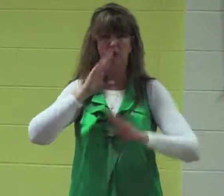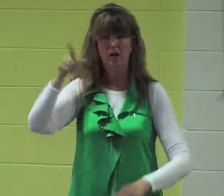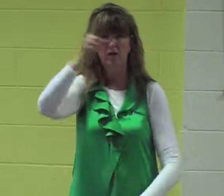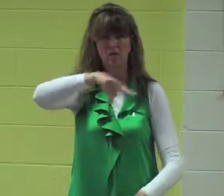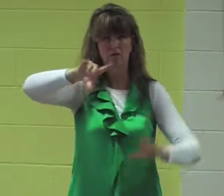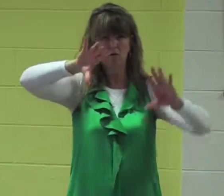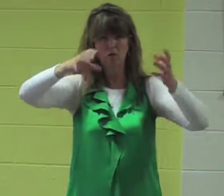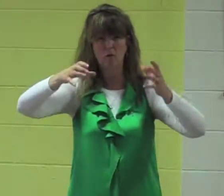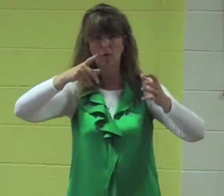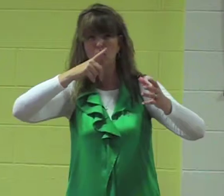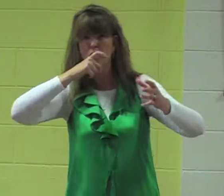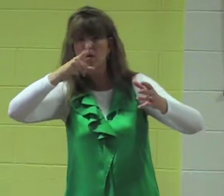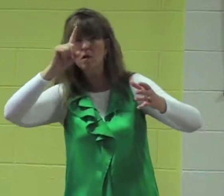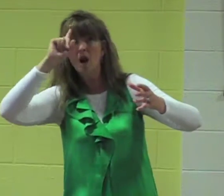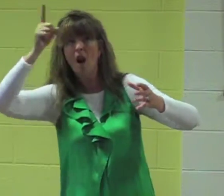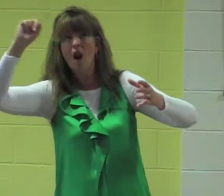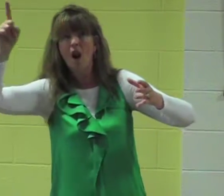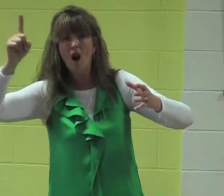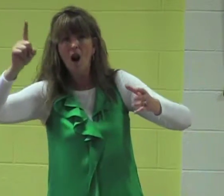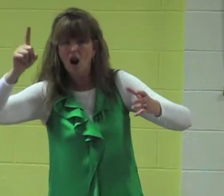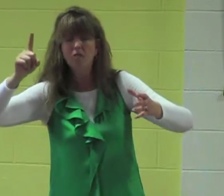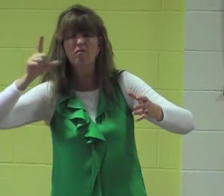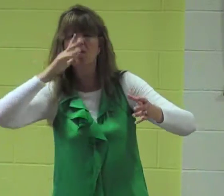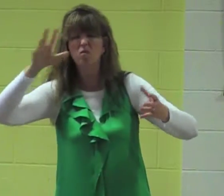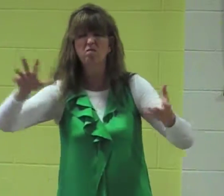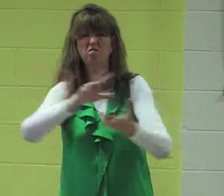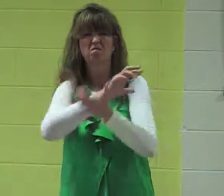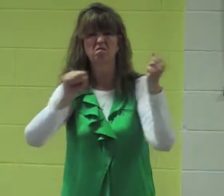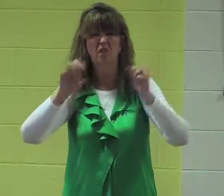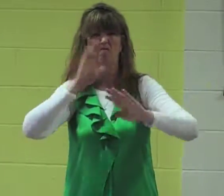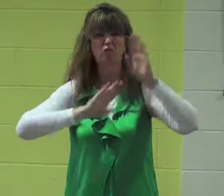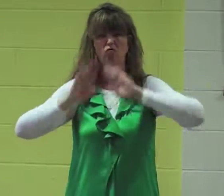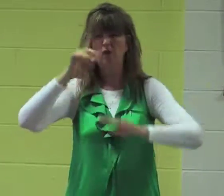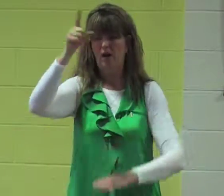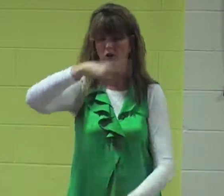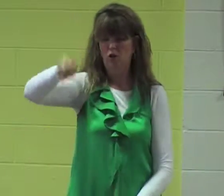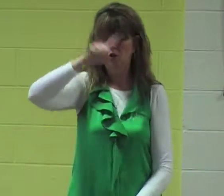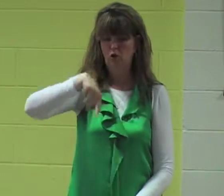intelligence of the intelligent I will frustrate.